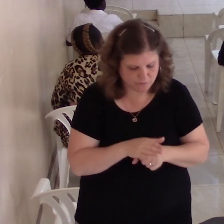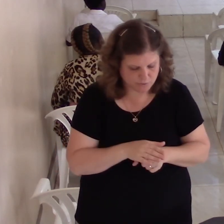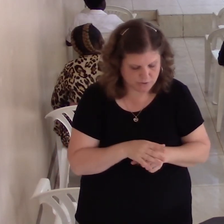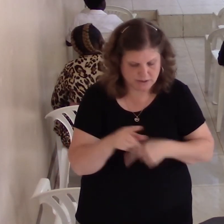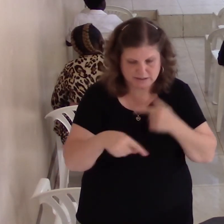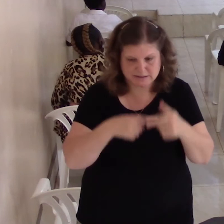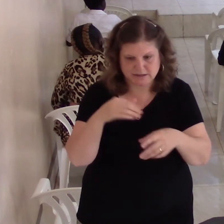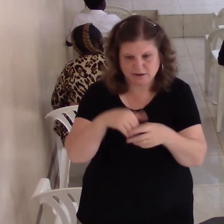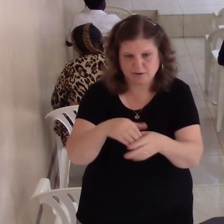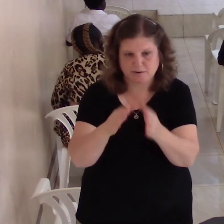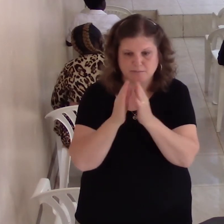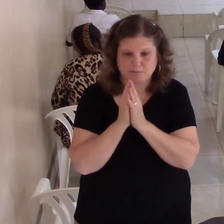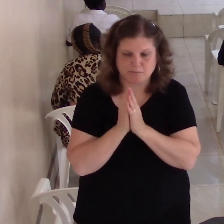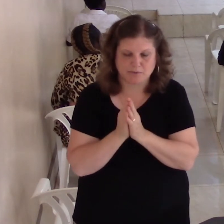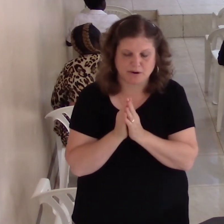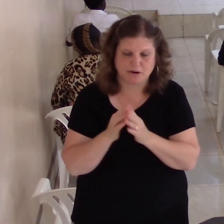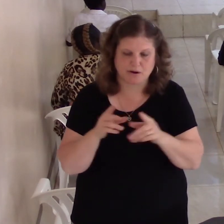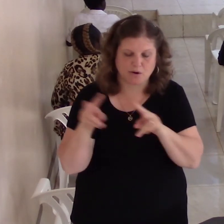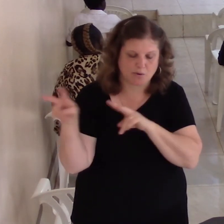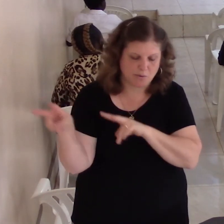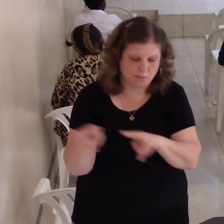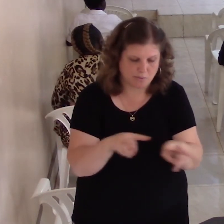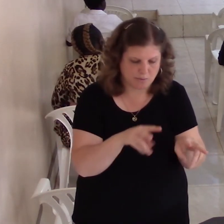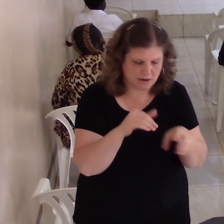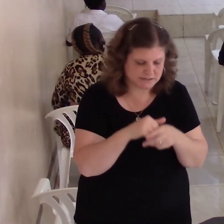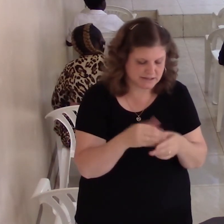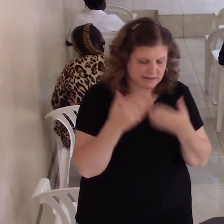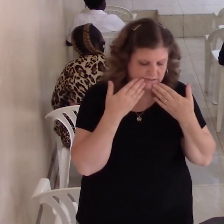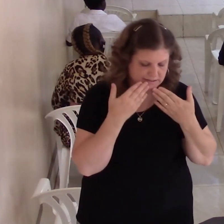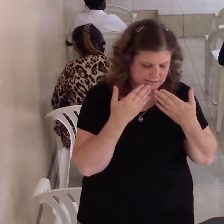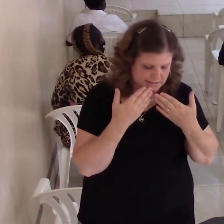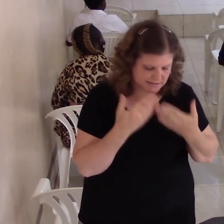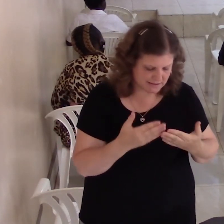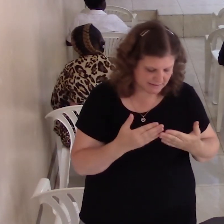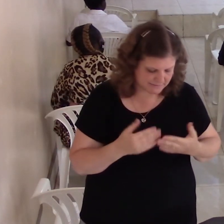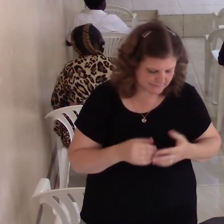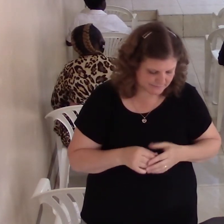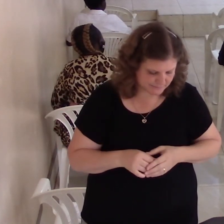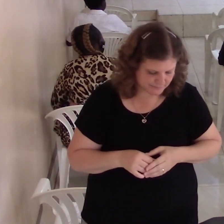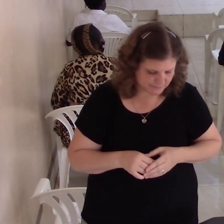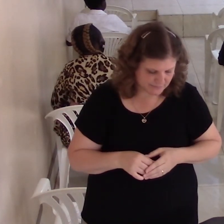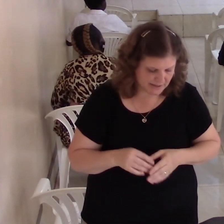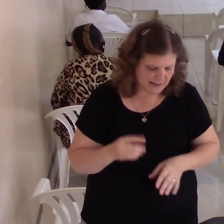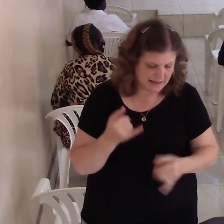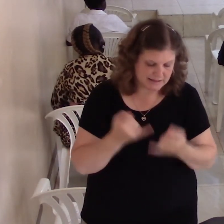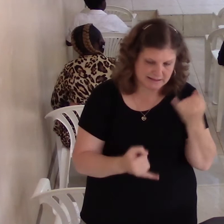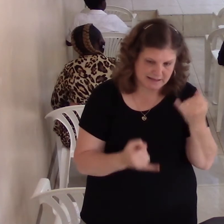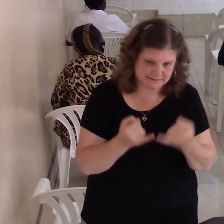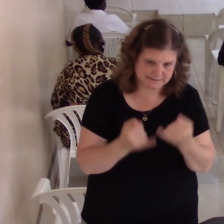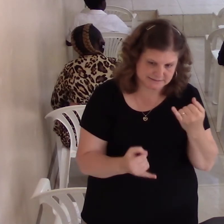same with thanks giving the last thing is walk in wisdom walk in wisdom